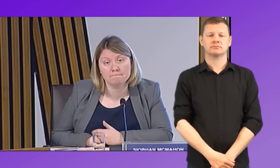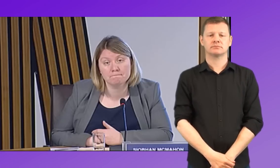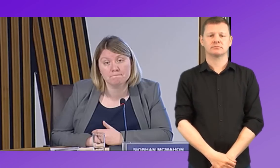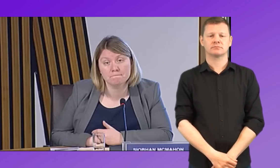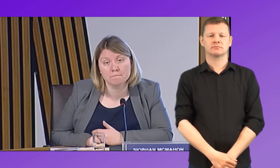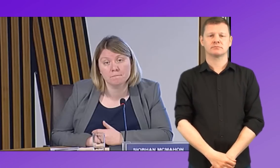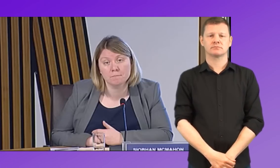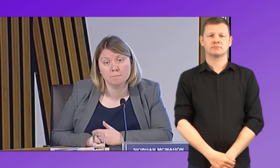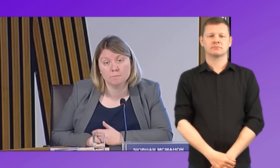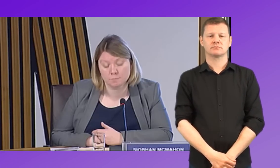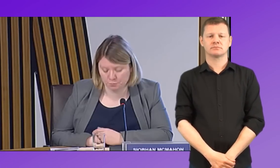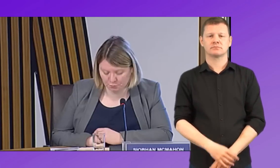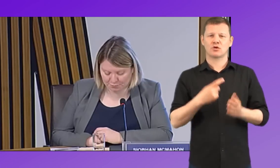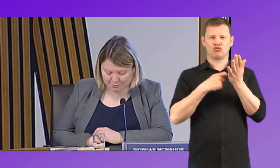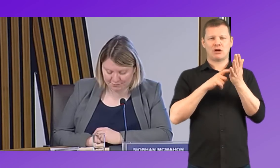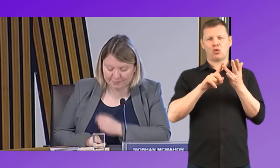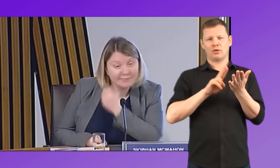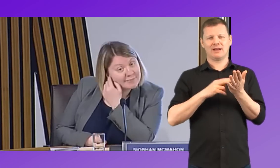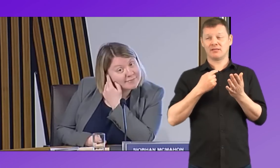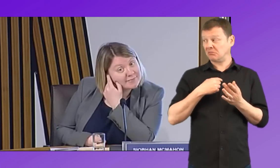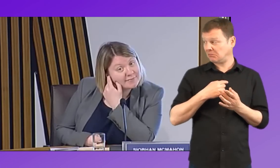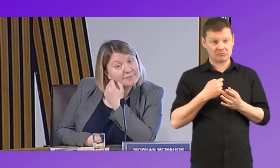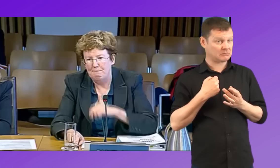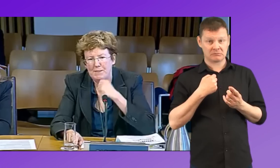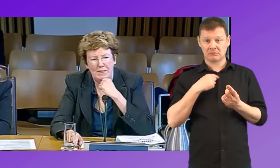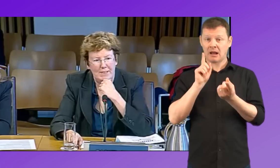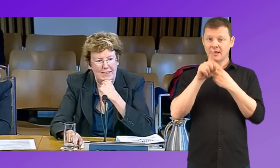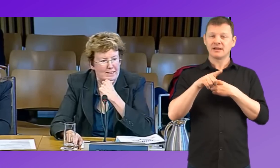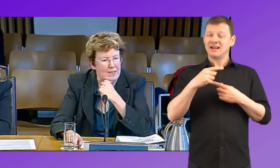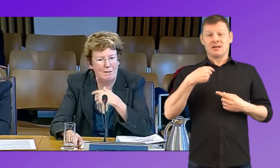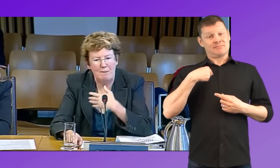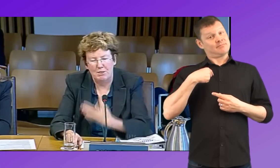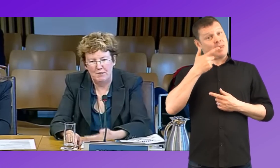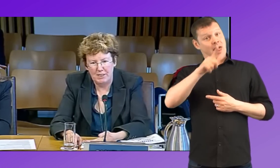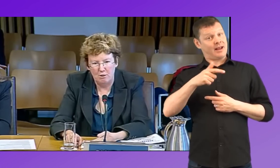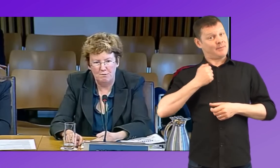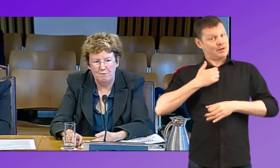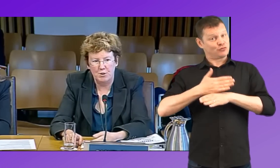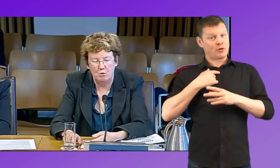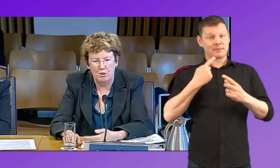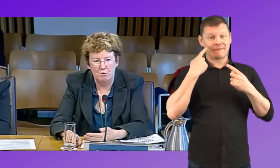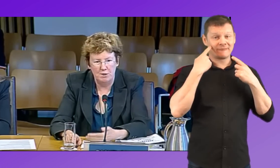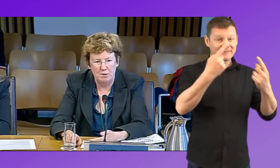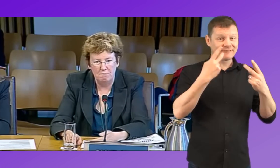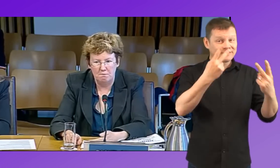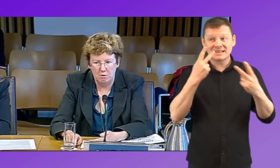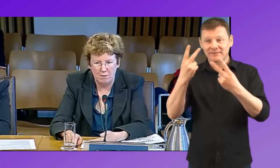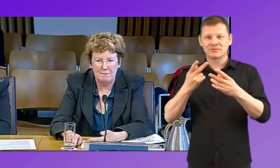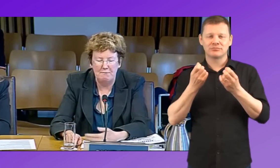Shall I answer that one? Yes. I suppose in my job, I'm lucky that I am able to visit a lot of schools and also do placement